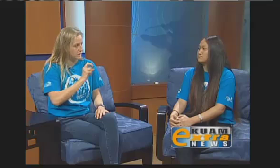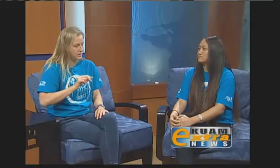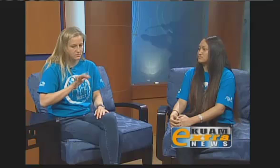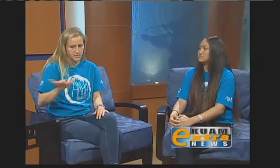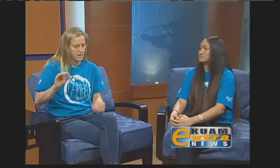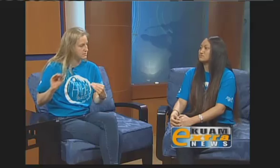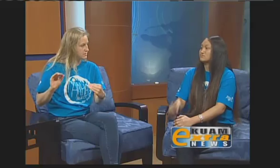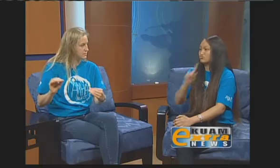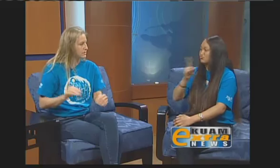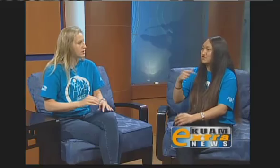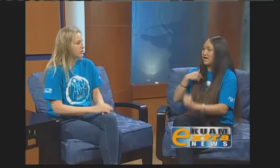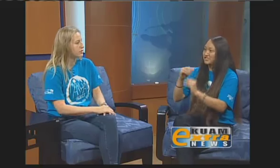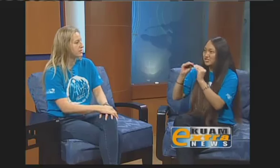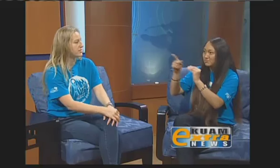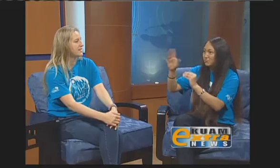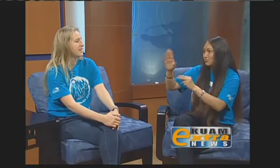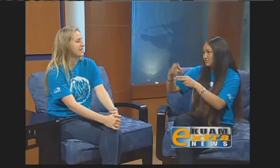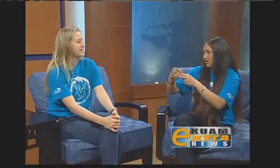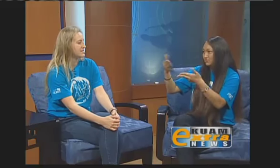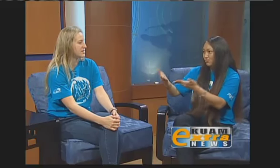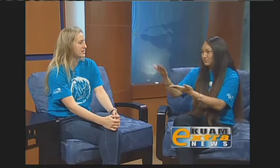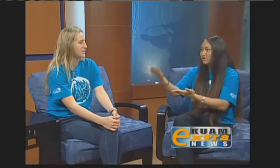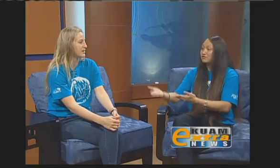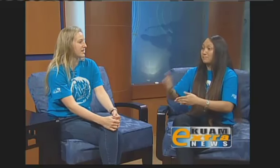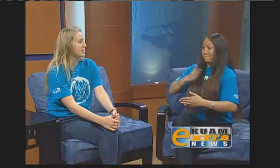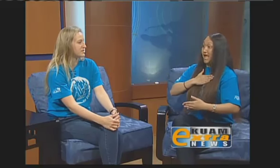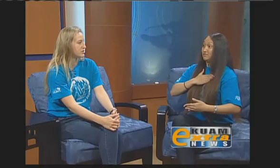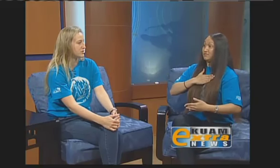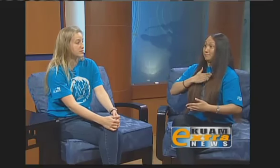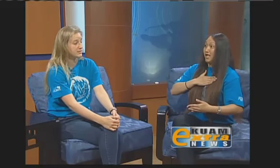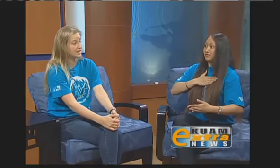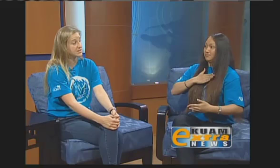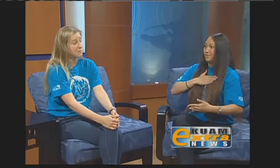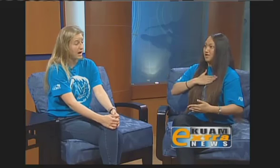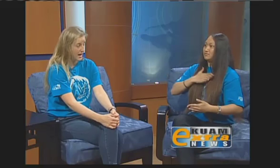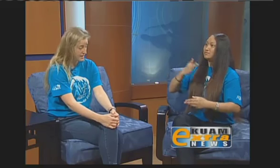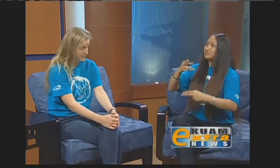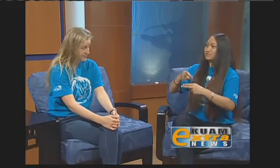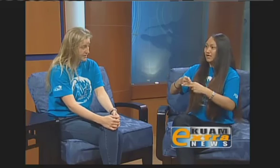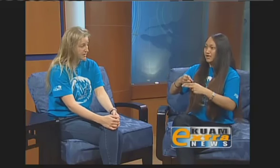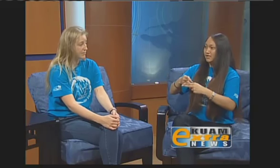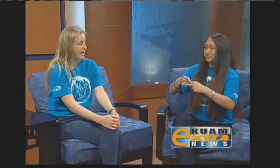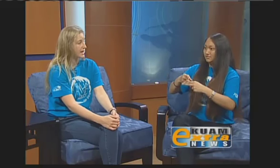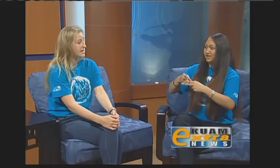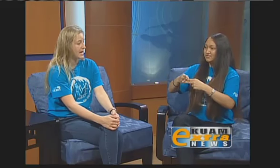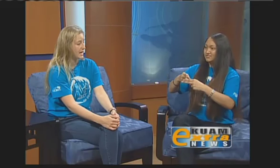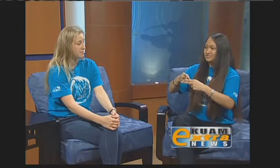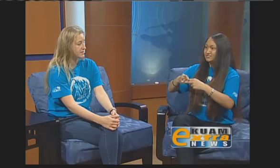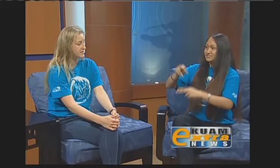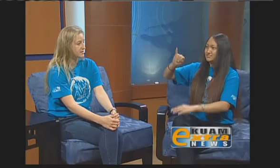I would love it if you would teach me. Sure thing. Yeah, I can teach you how to spell your name and introduce you. This is how you say my name. This is how you